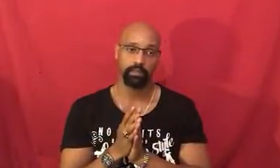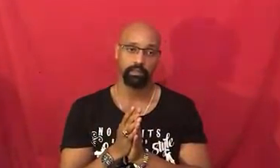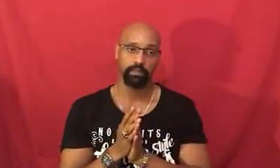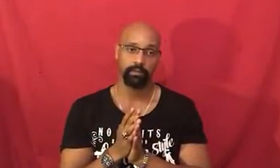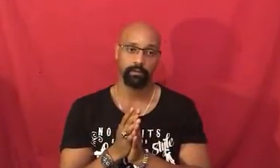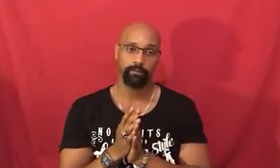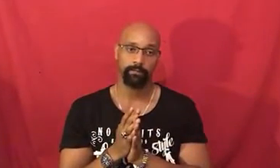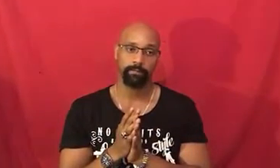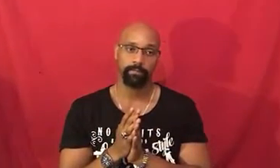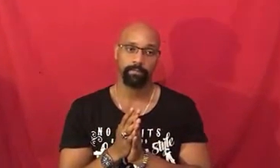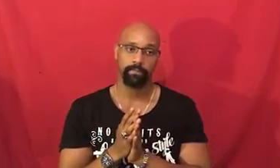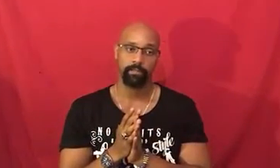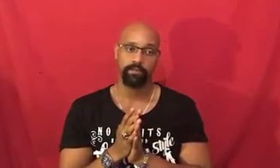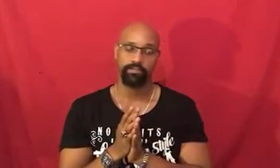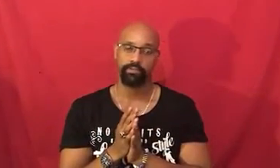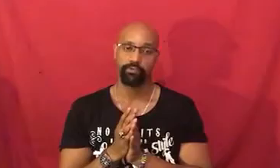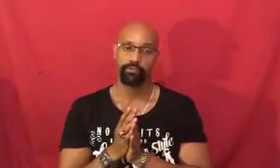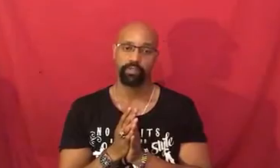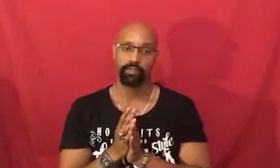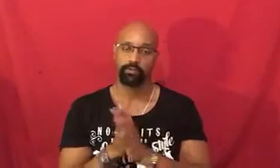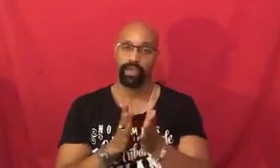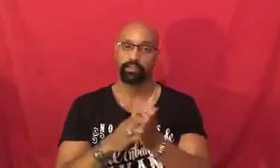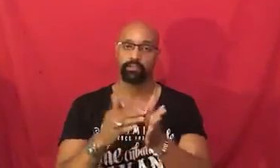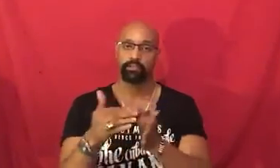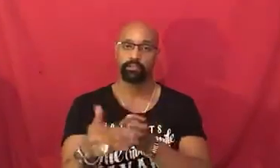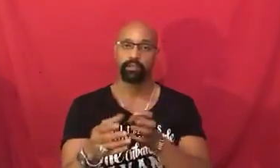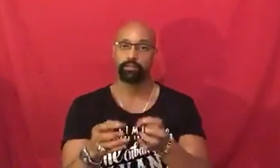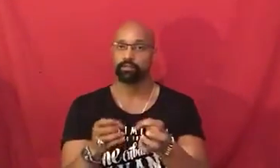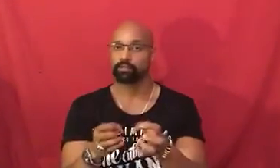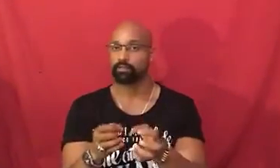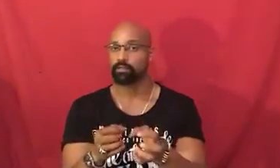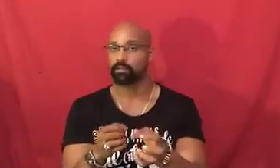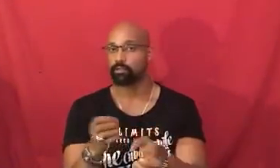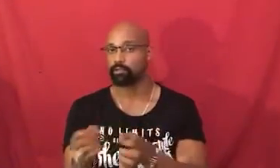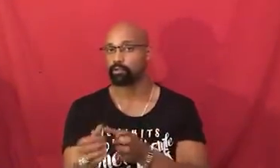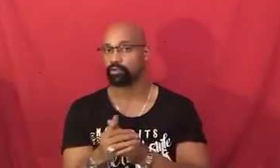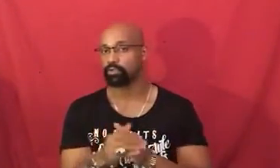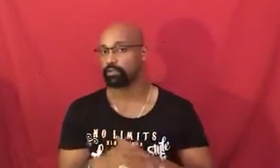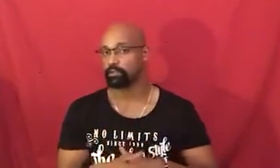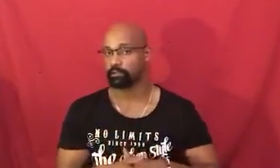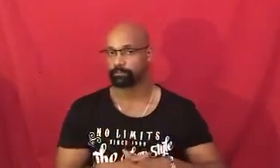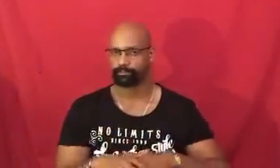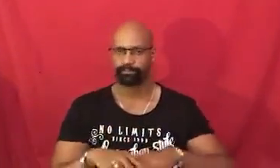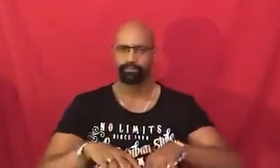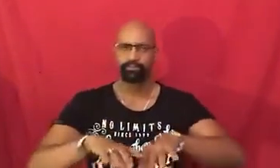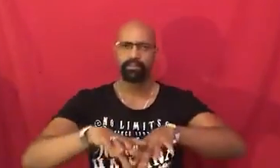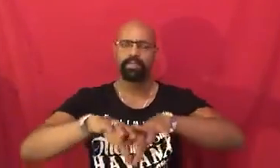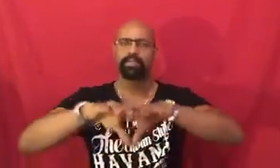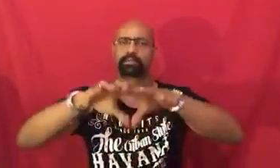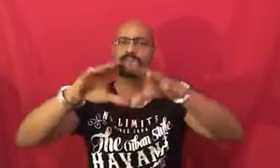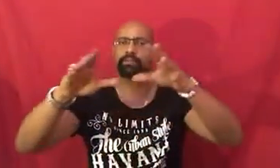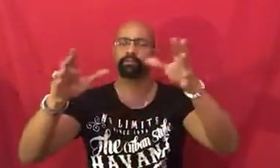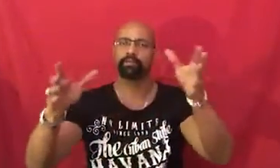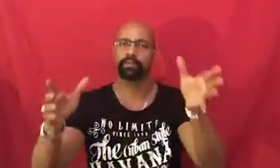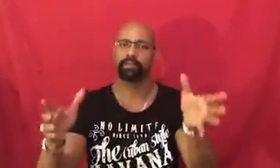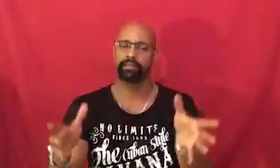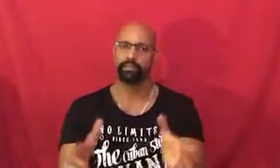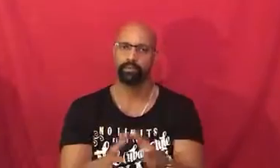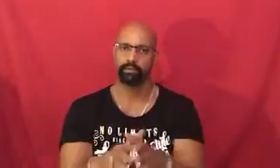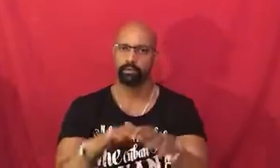through the interaction of the individual cells something completely new